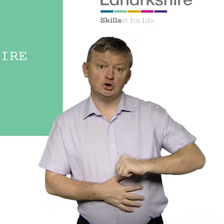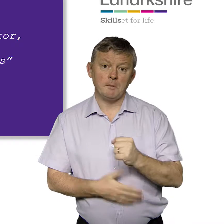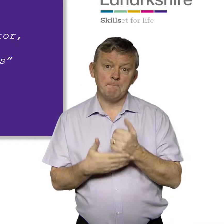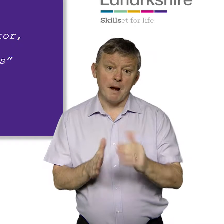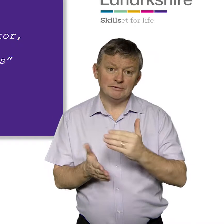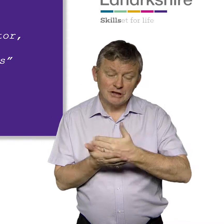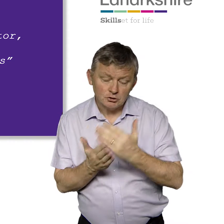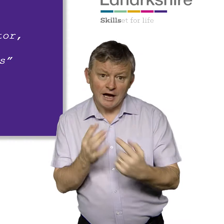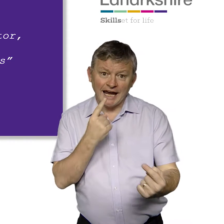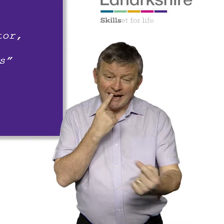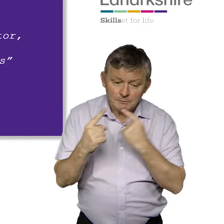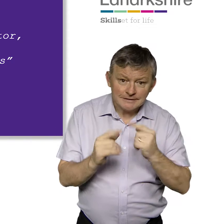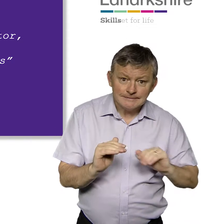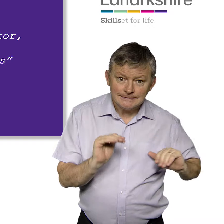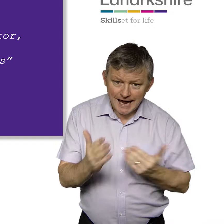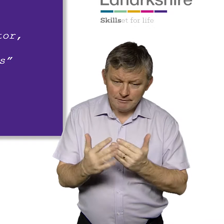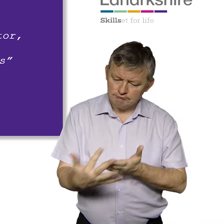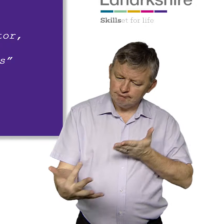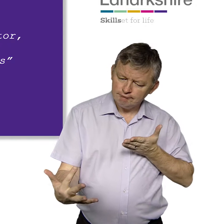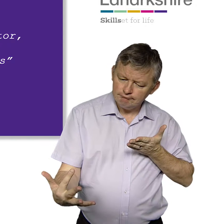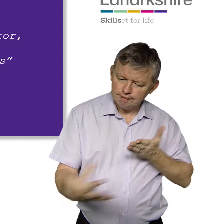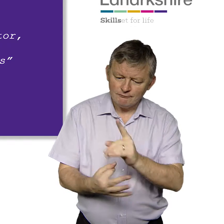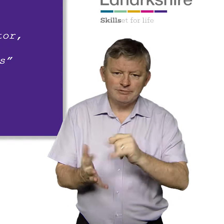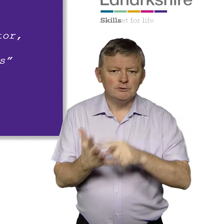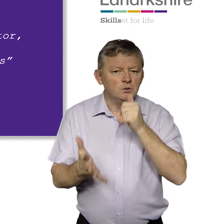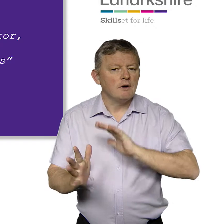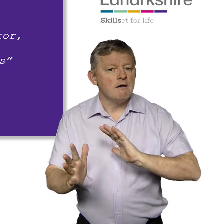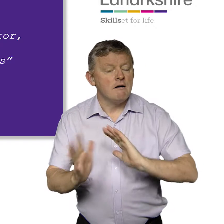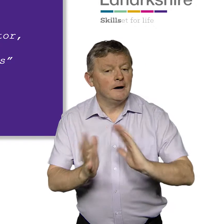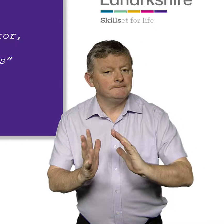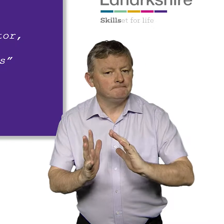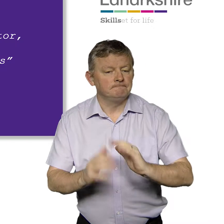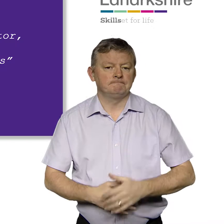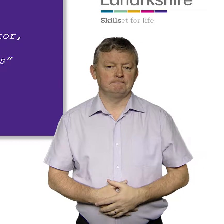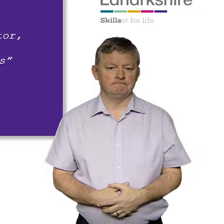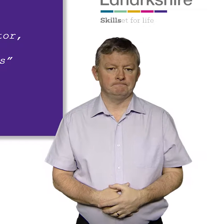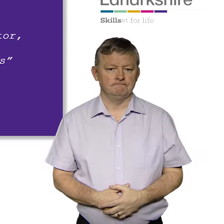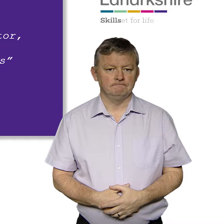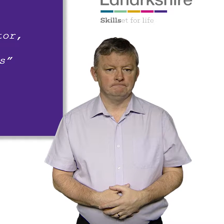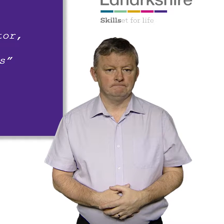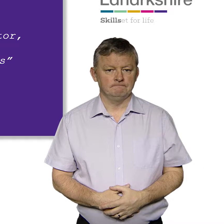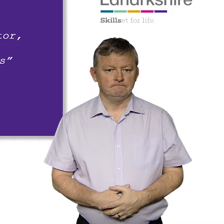Across the Scottish public sector, information and services will be accessible to BSL users.